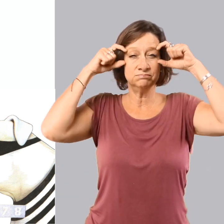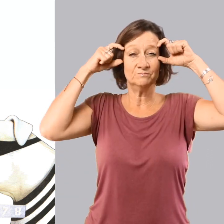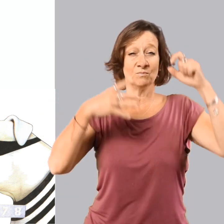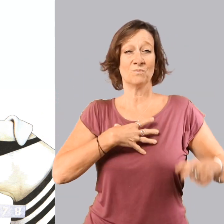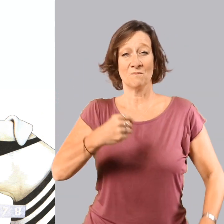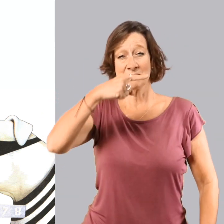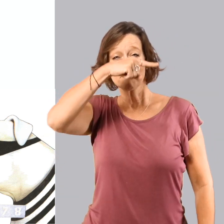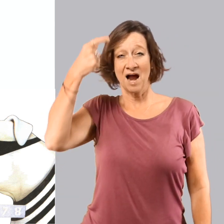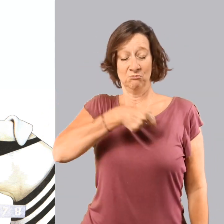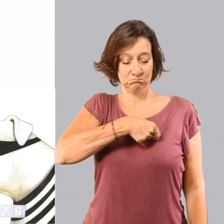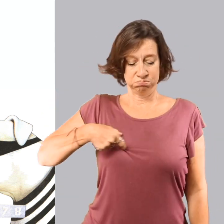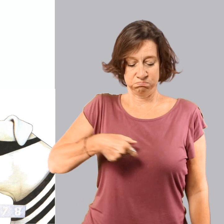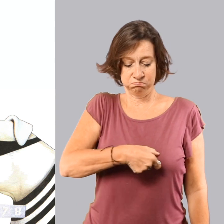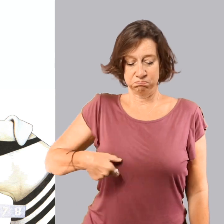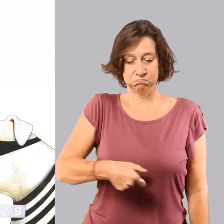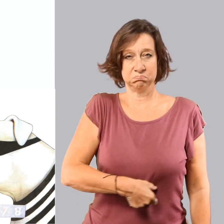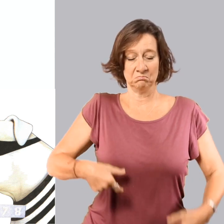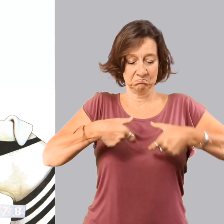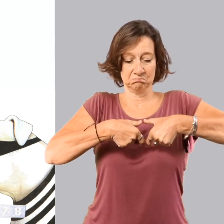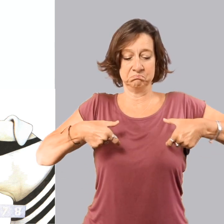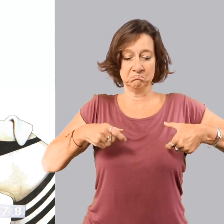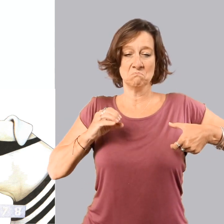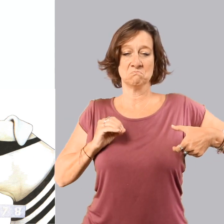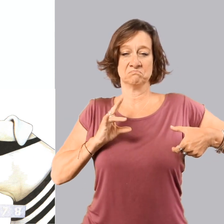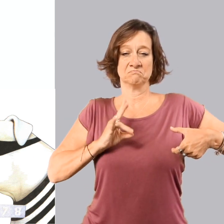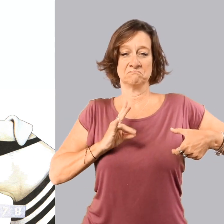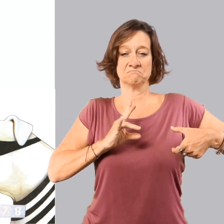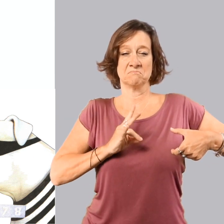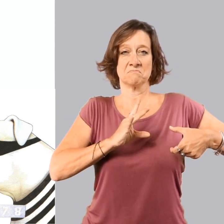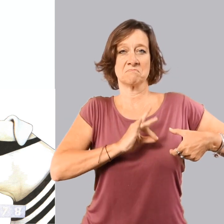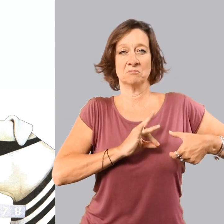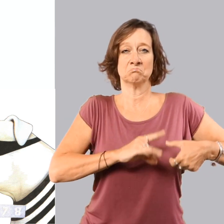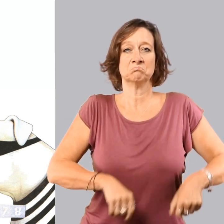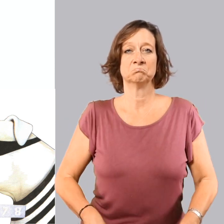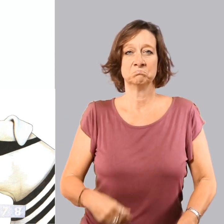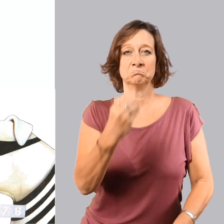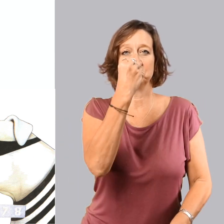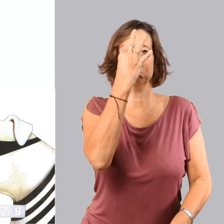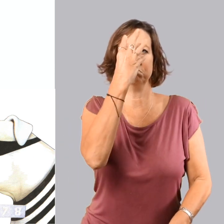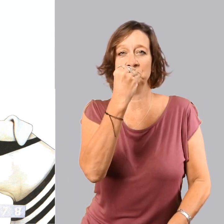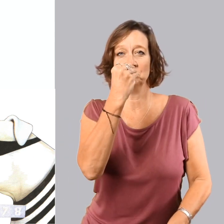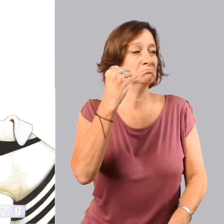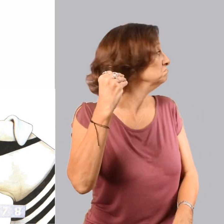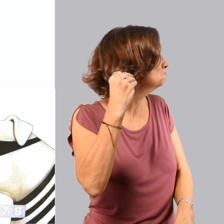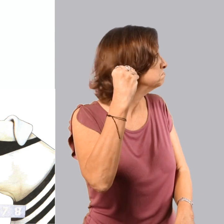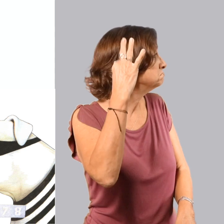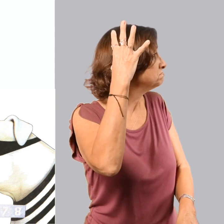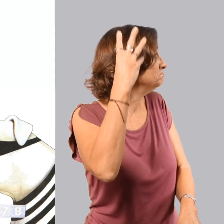There she is with her black robber's mask. Her black and white striped shirt with the numbers on it. Having her